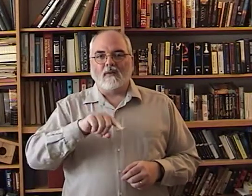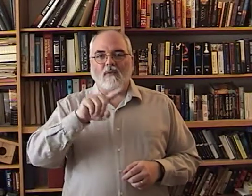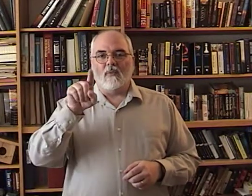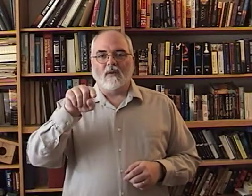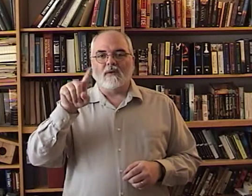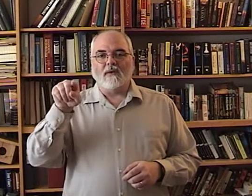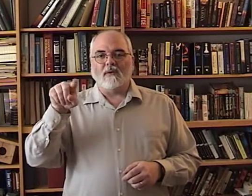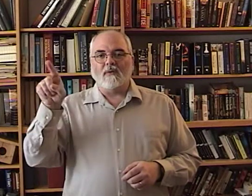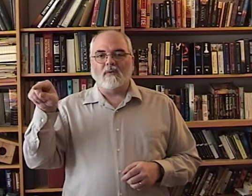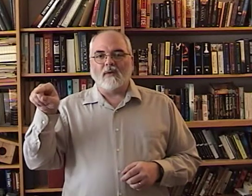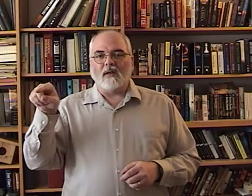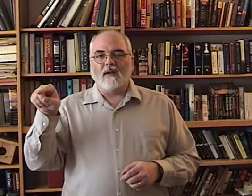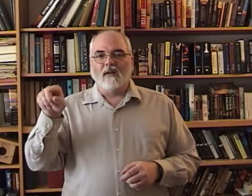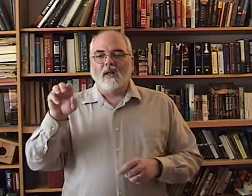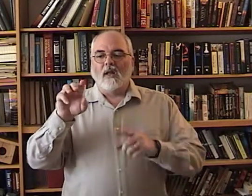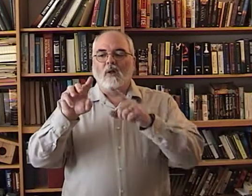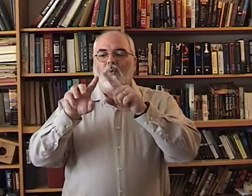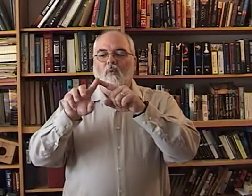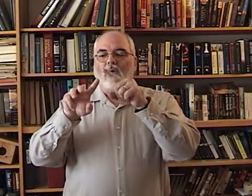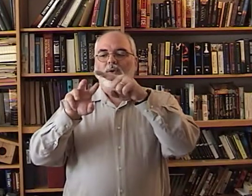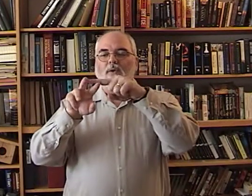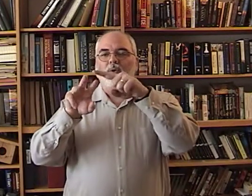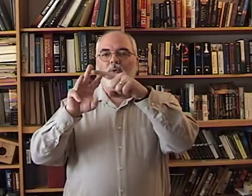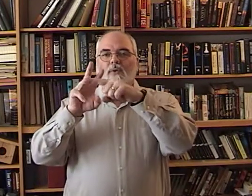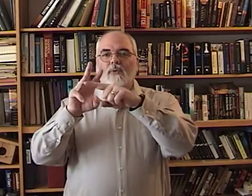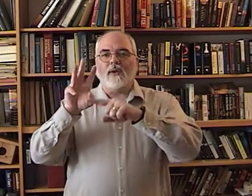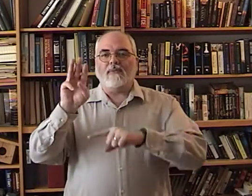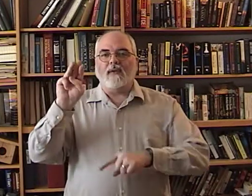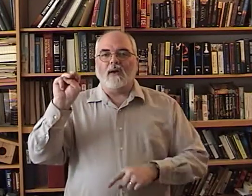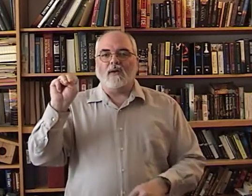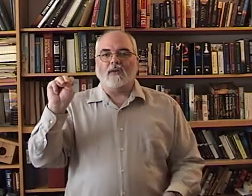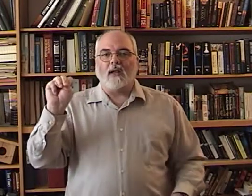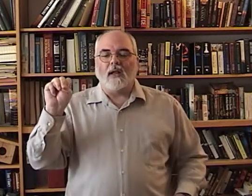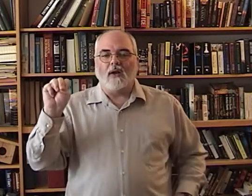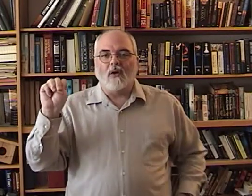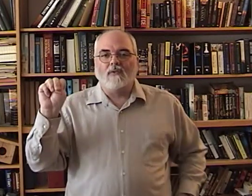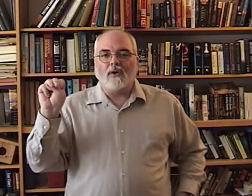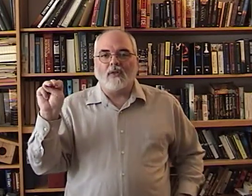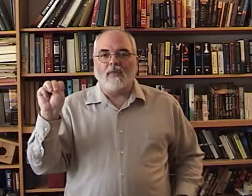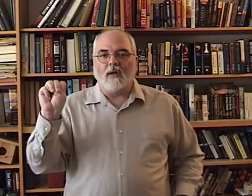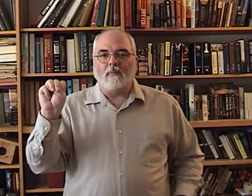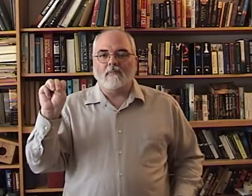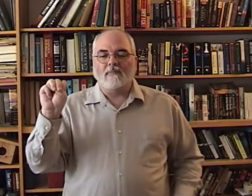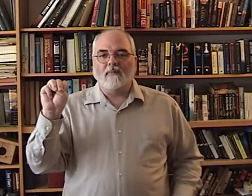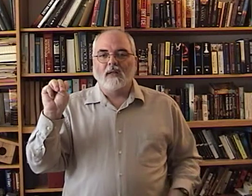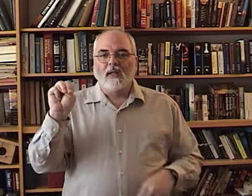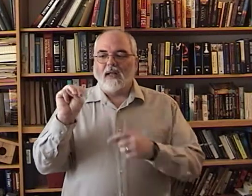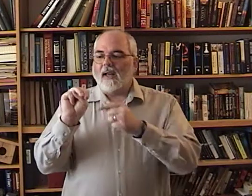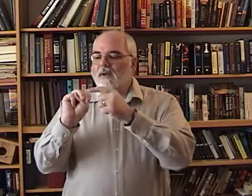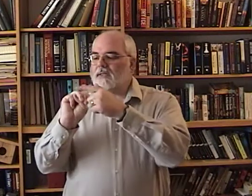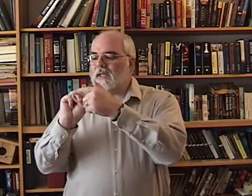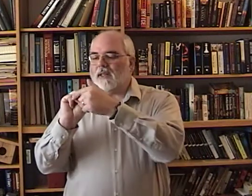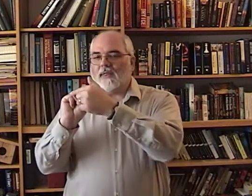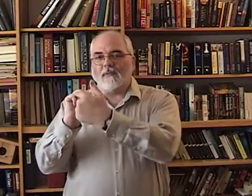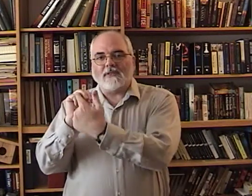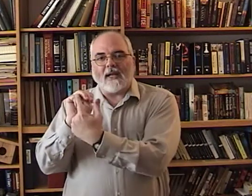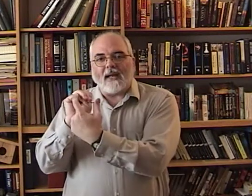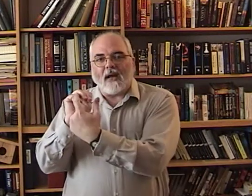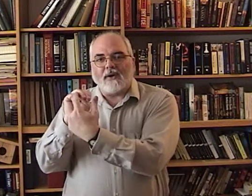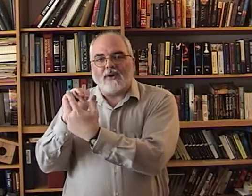One, two, three. One, two, three fingers laying over your thumb. And you can see the thumb sticking out here